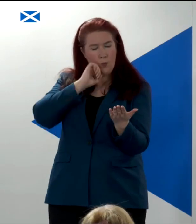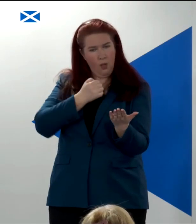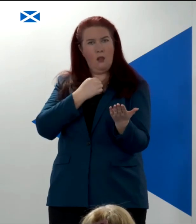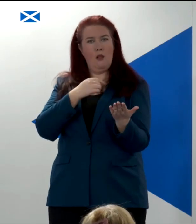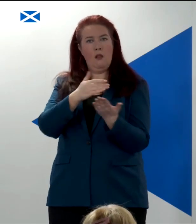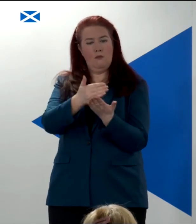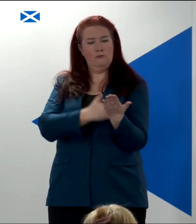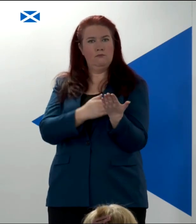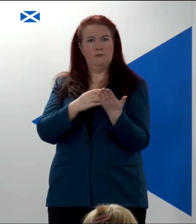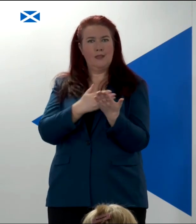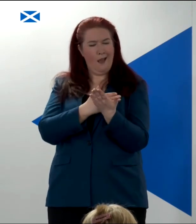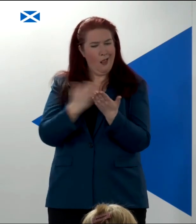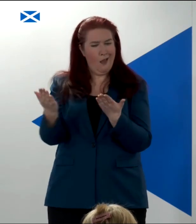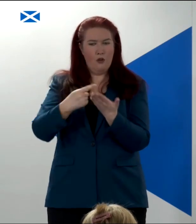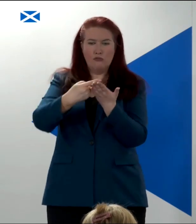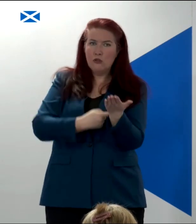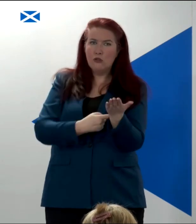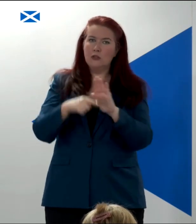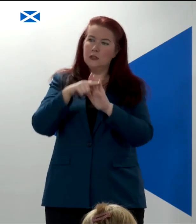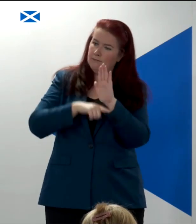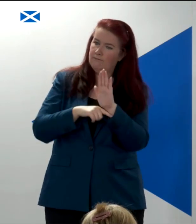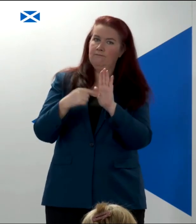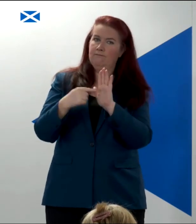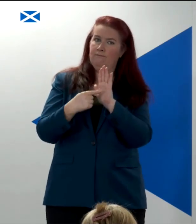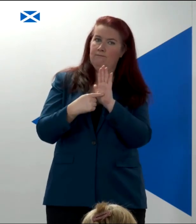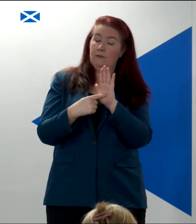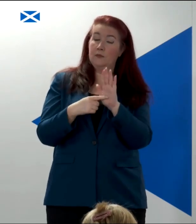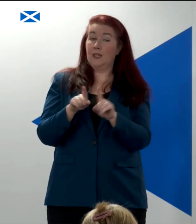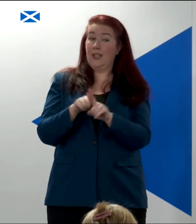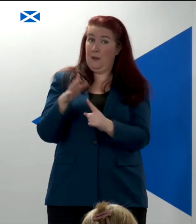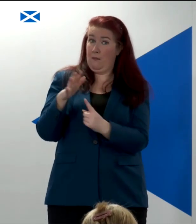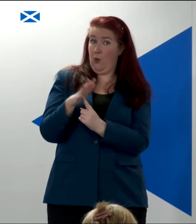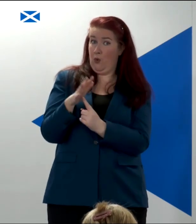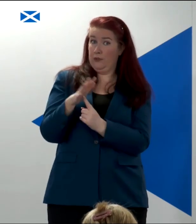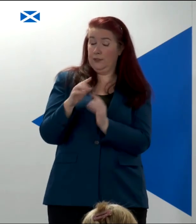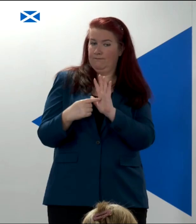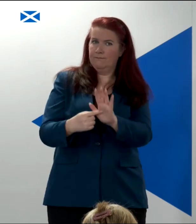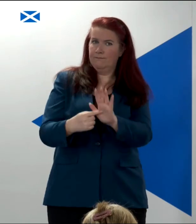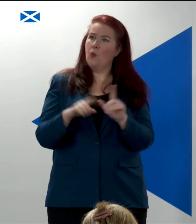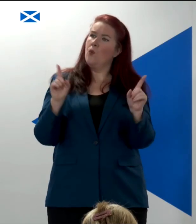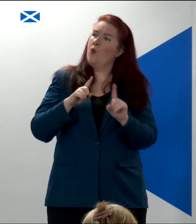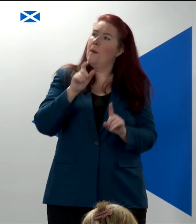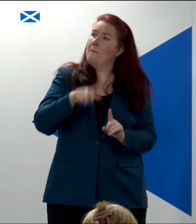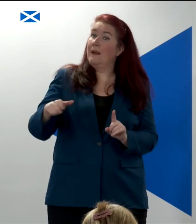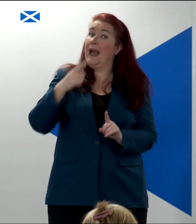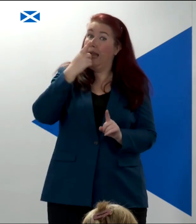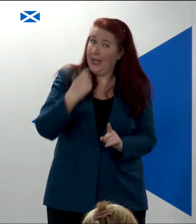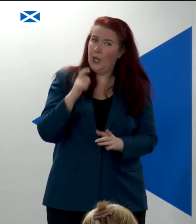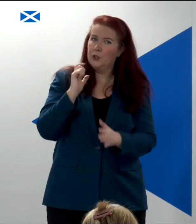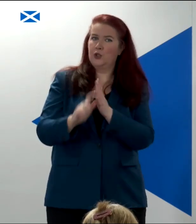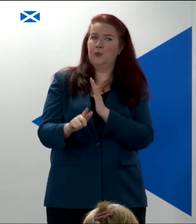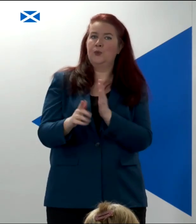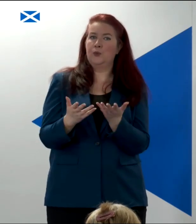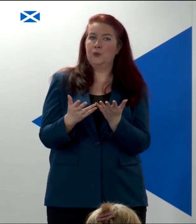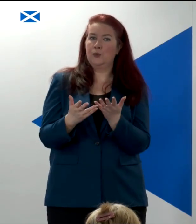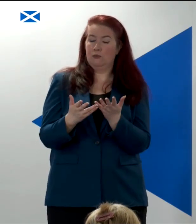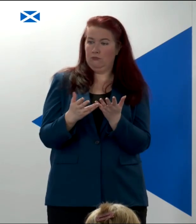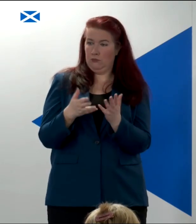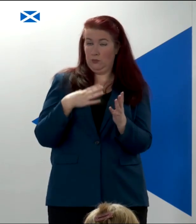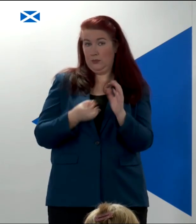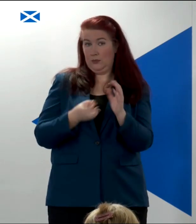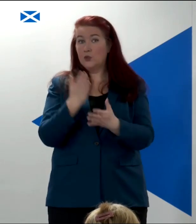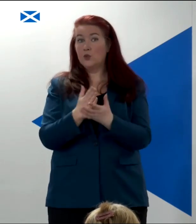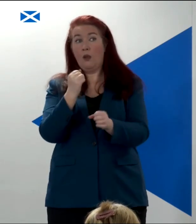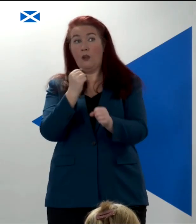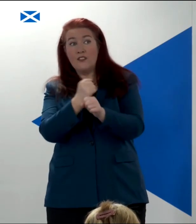sets what the rules are, but then importantly and crucially sets out what people can do to ensure that governments and